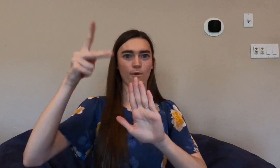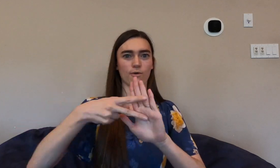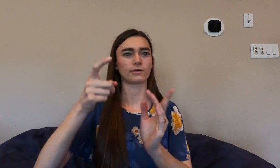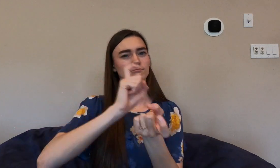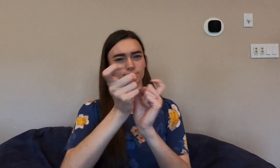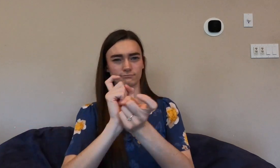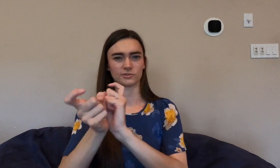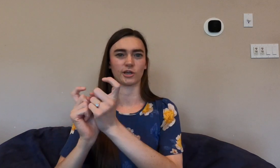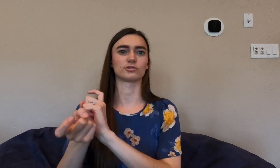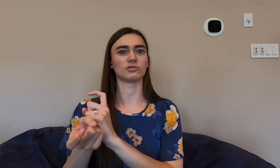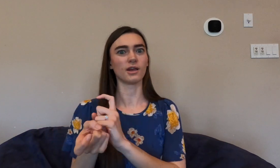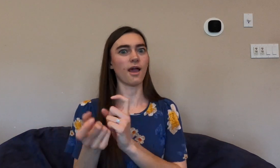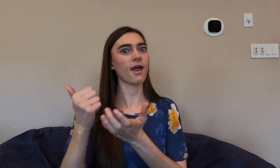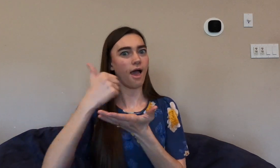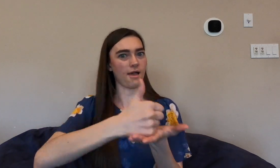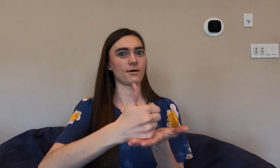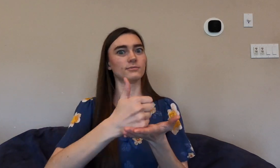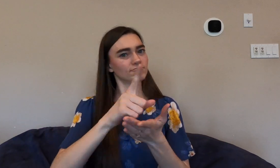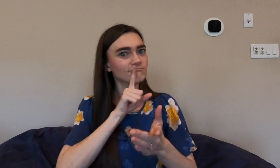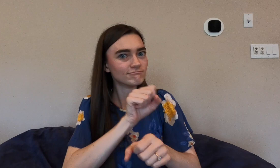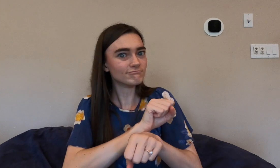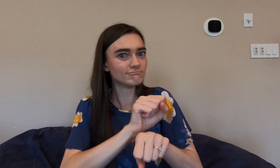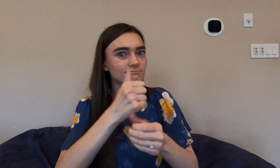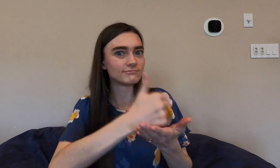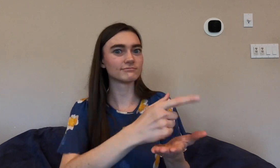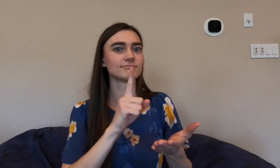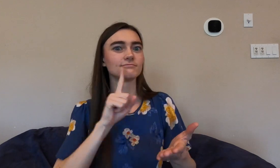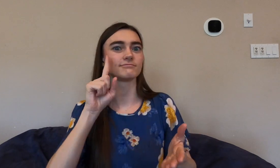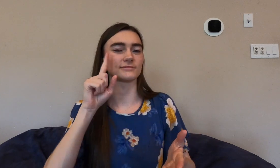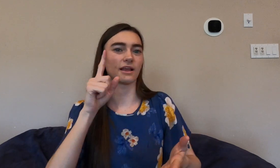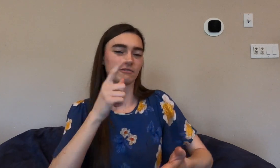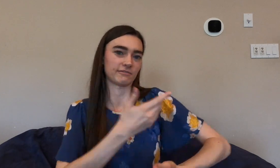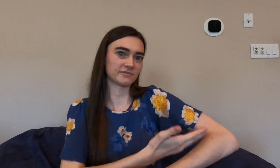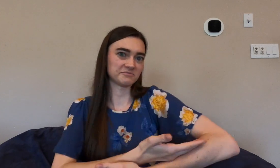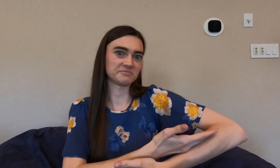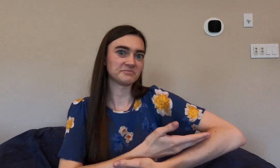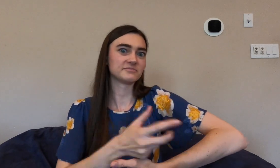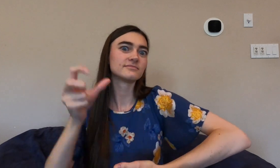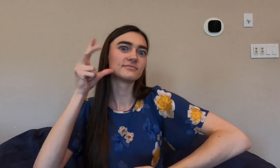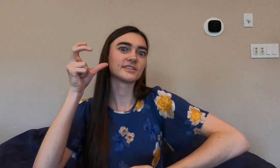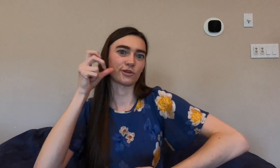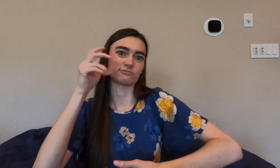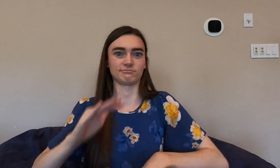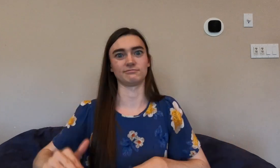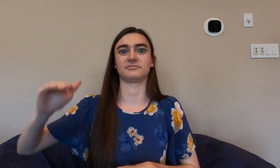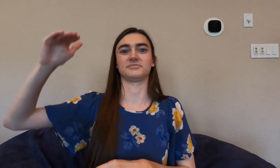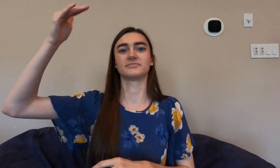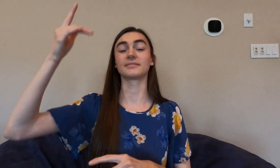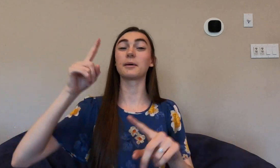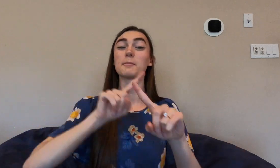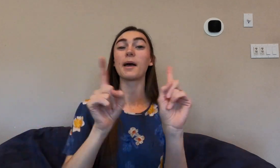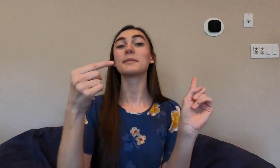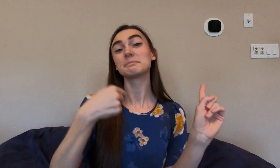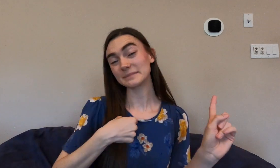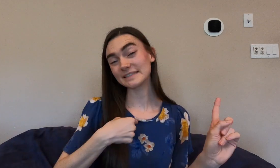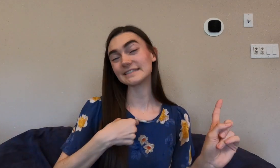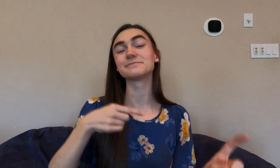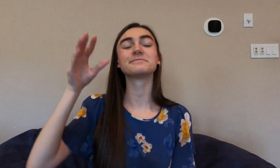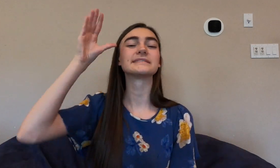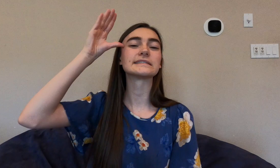different programs that change and it can actually help the deaf baby here and as they're growing up.